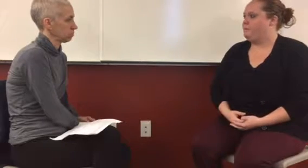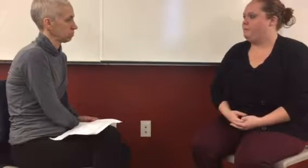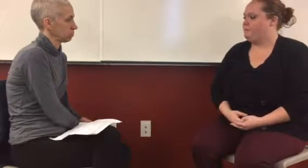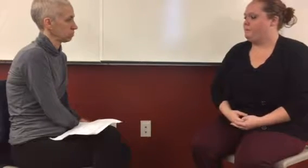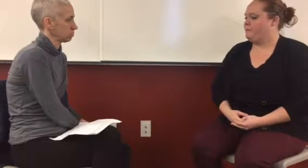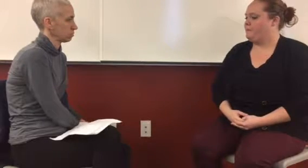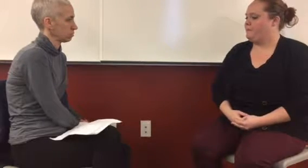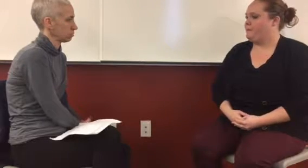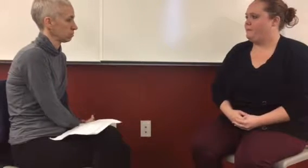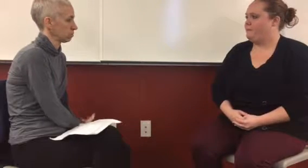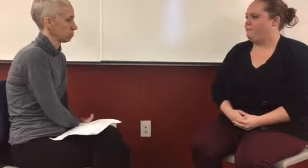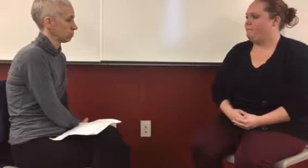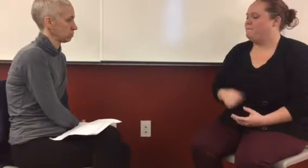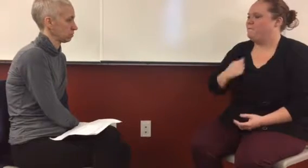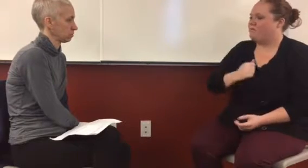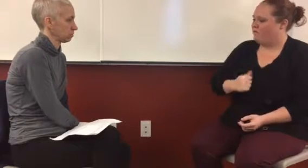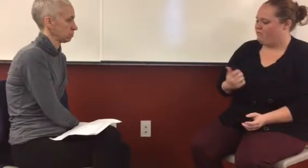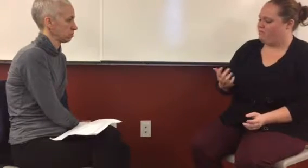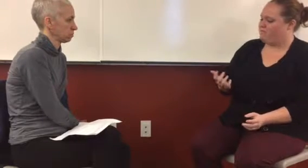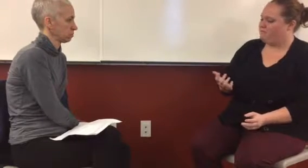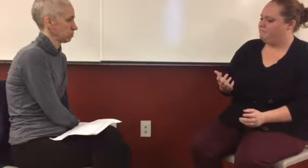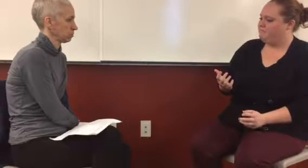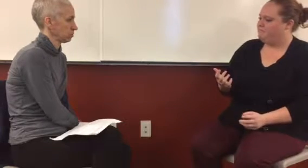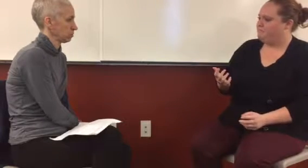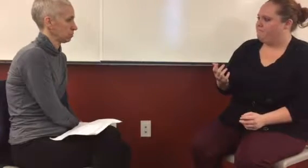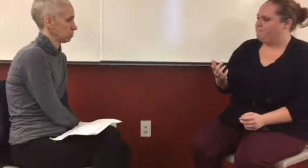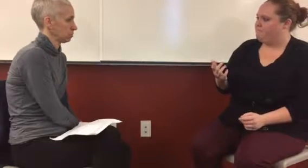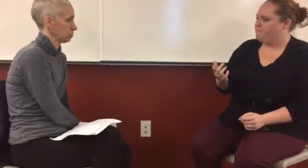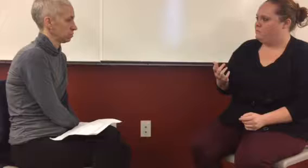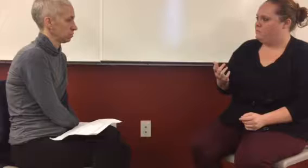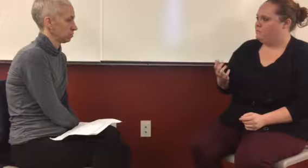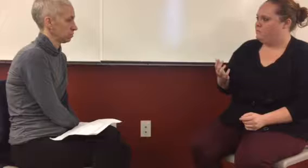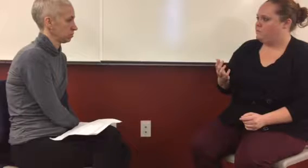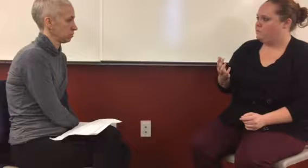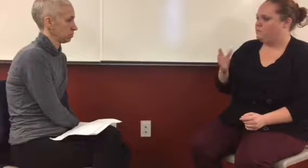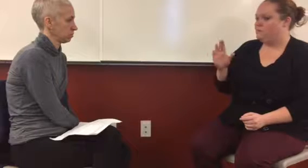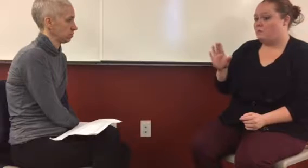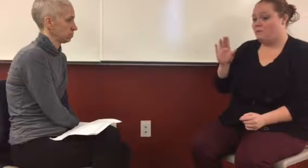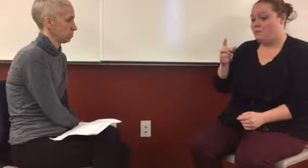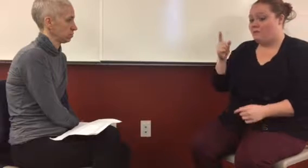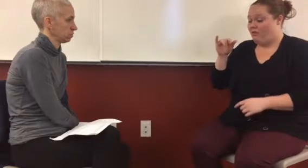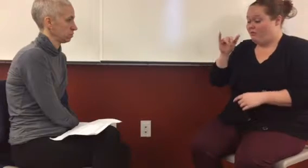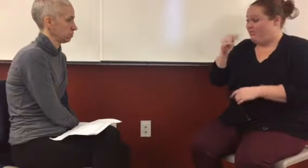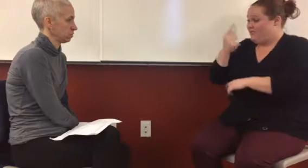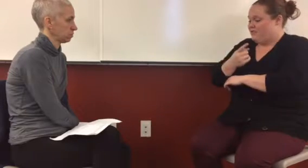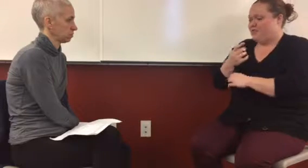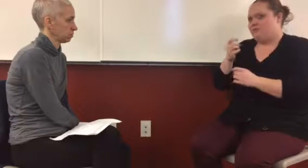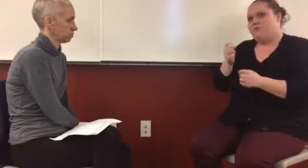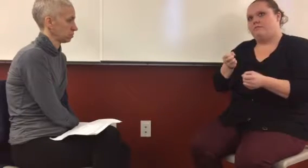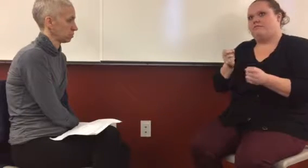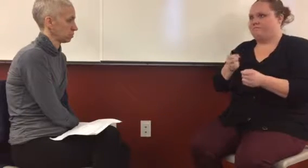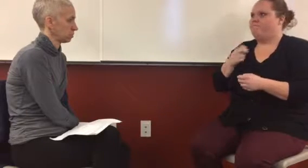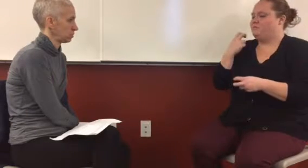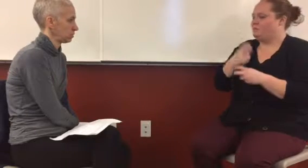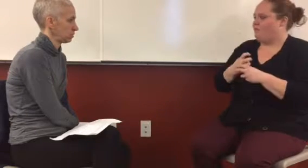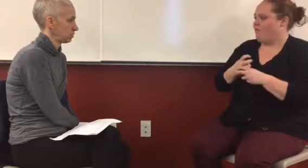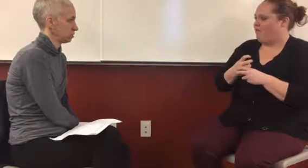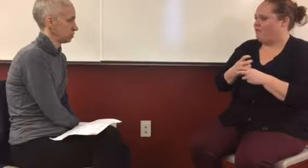that happened. Um, it sounds like you were having a really difficult day. Um, and it's challenging for